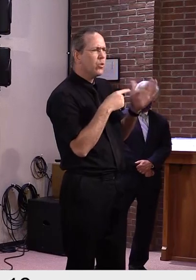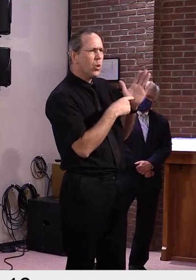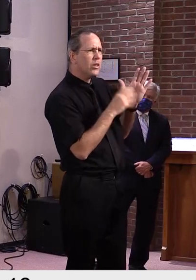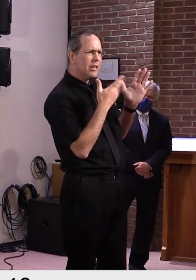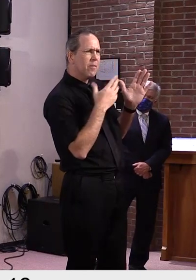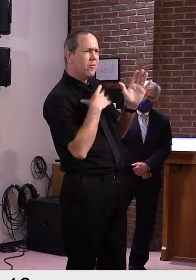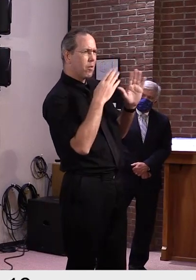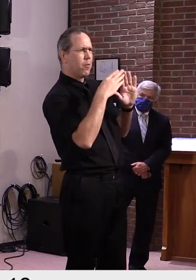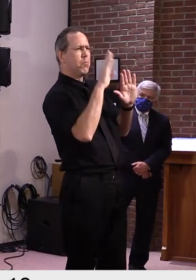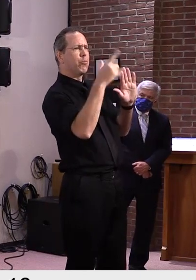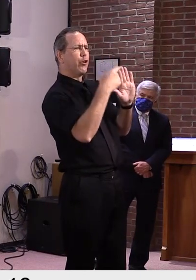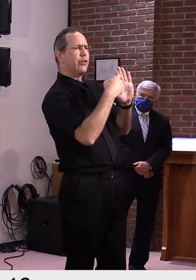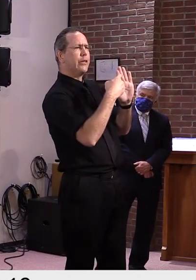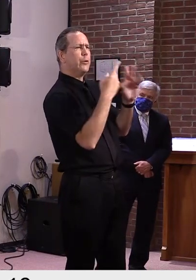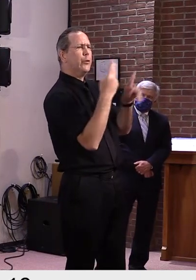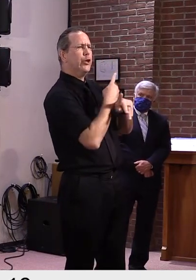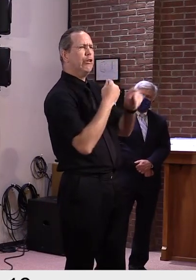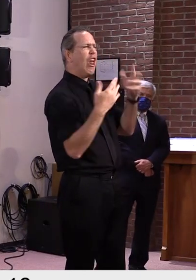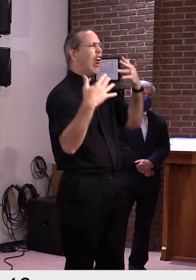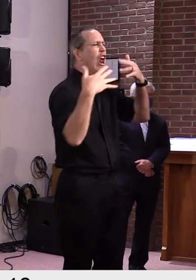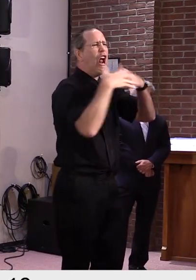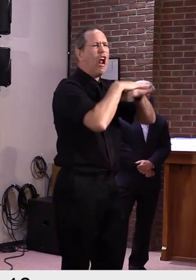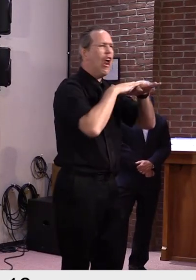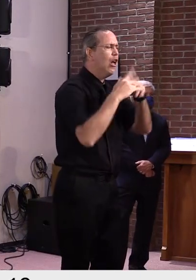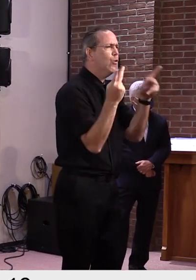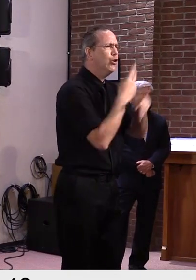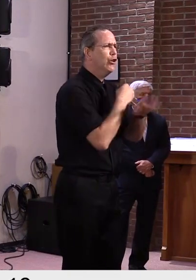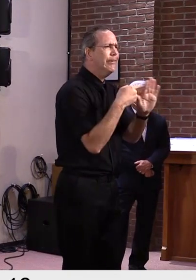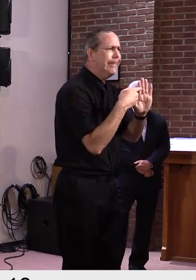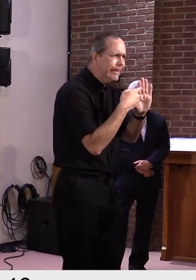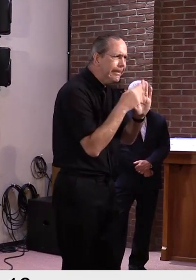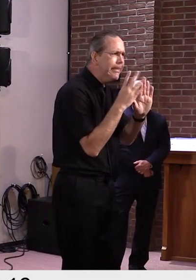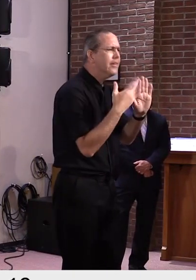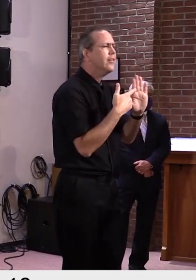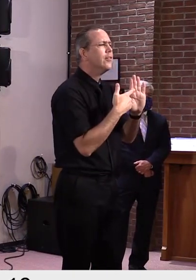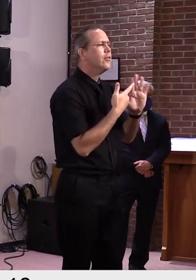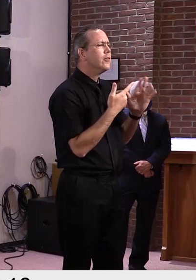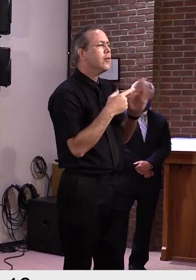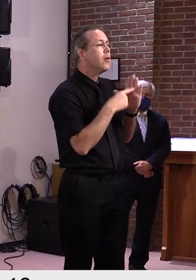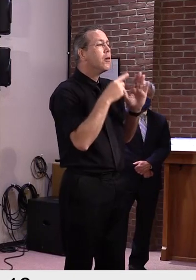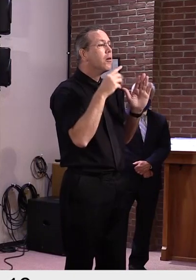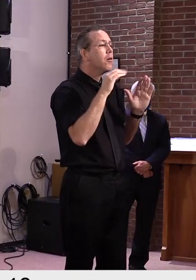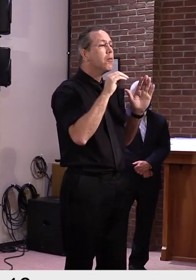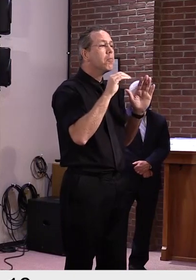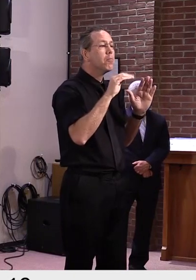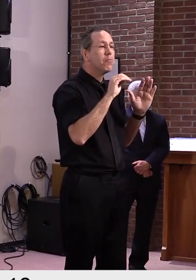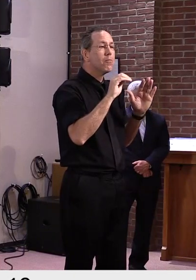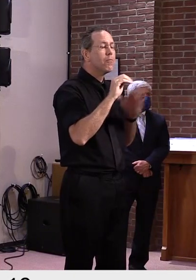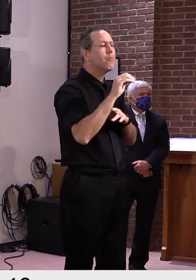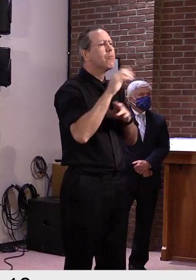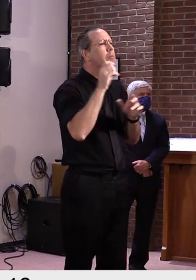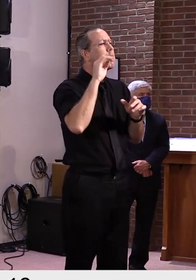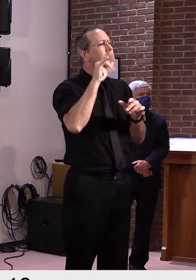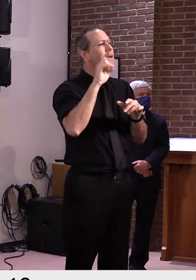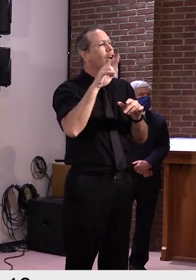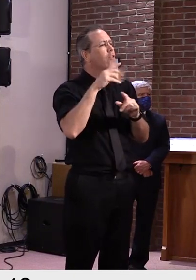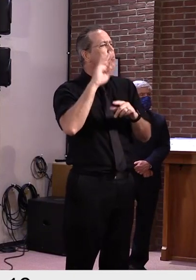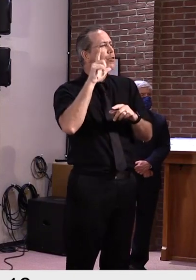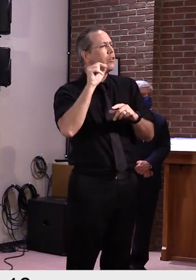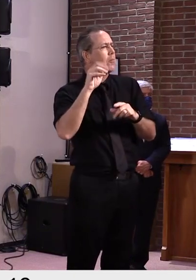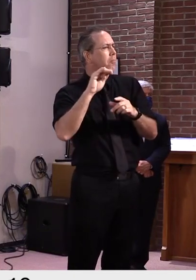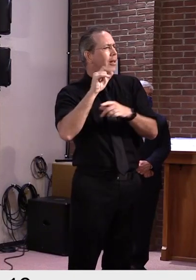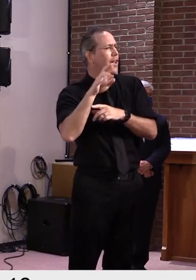there were some concerns from the mayor, Burlington in particular, and thought that this was the best approach to